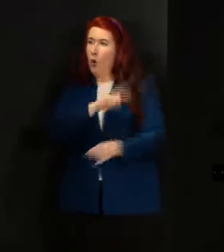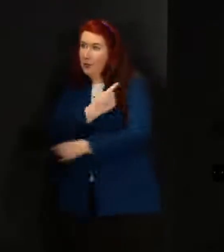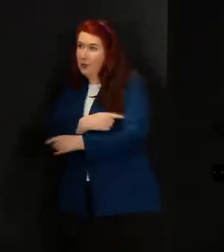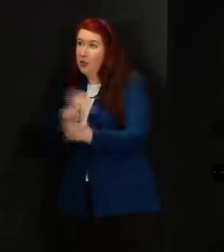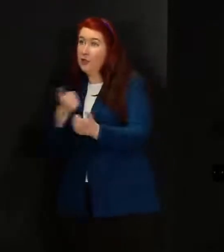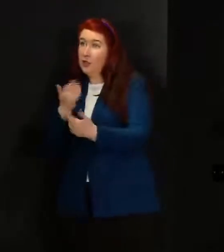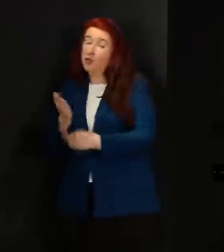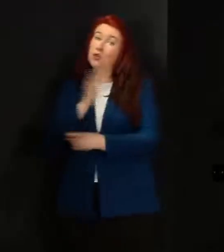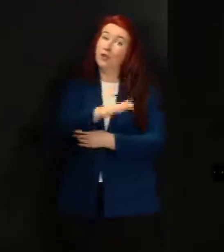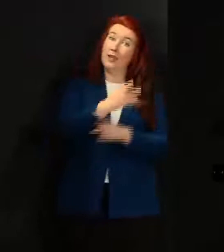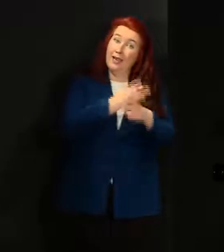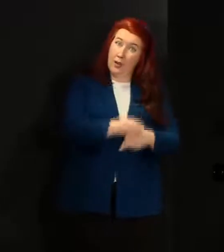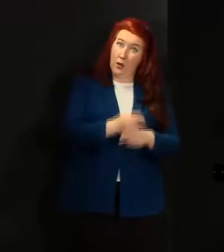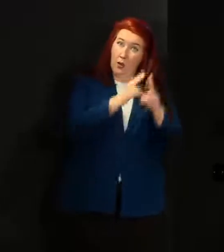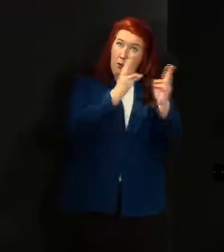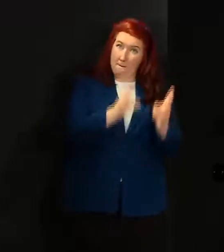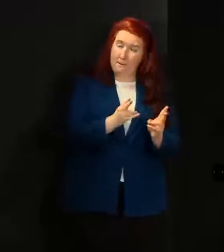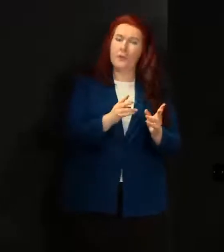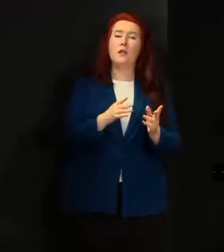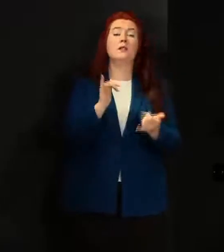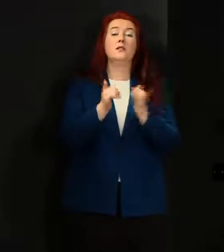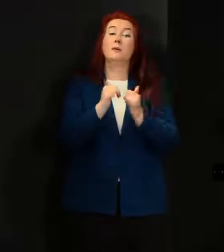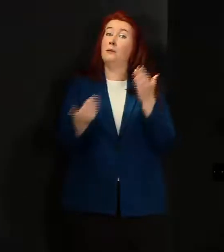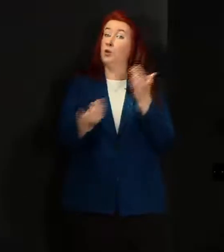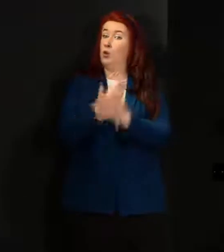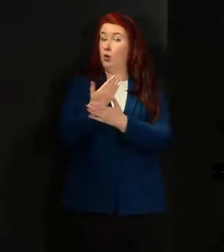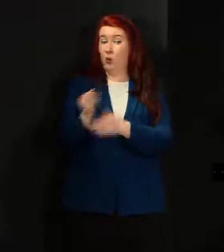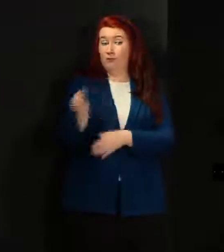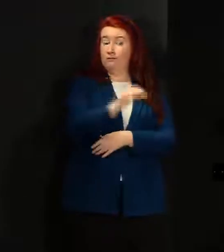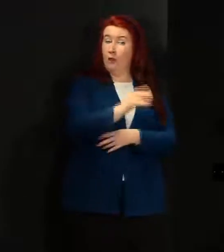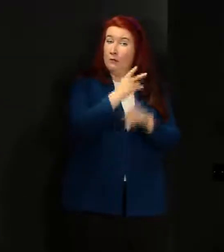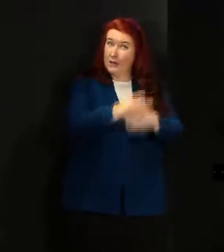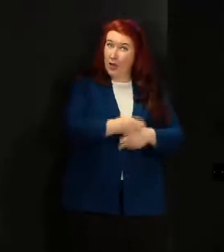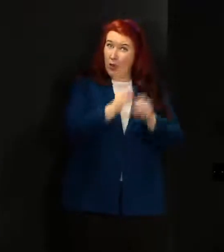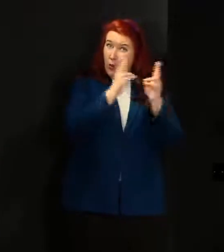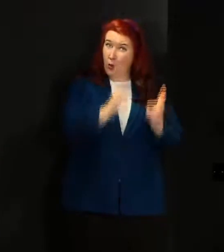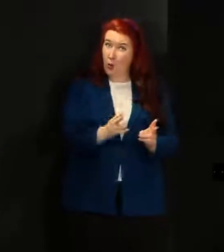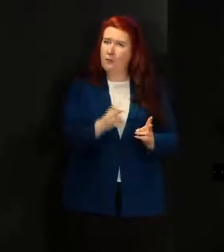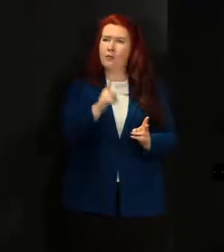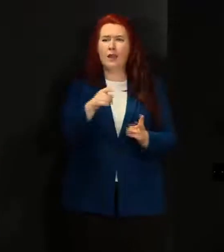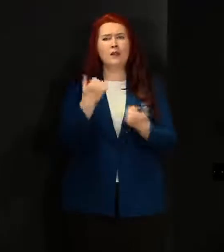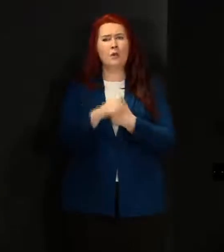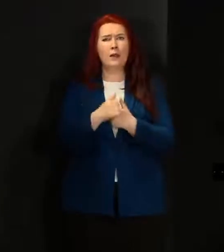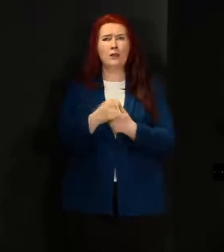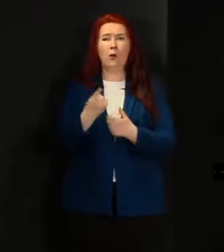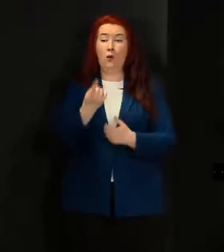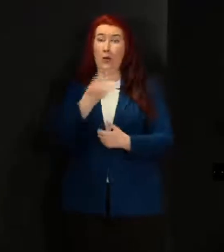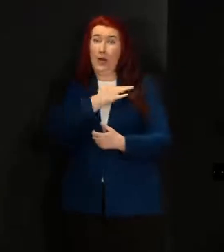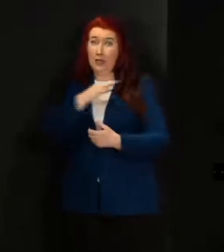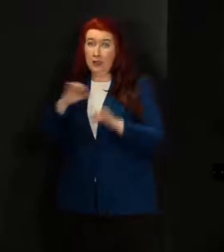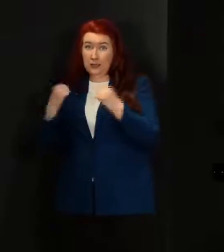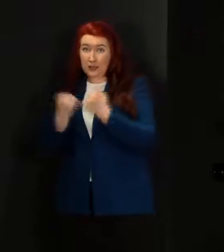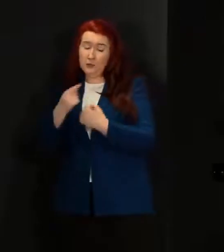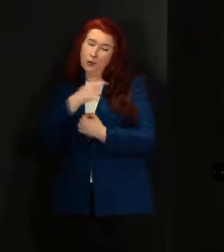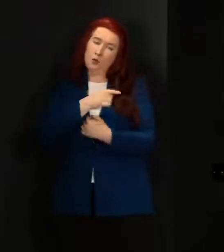newly to a care home perfectly appropriately between the clinical team at one end and the clinical team at the other. Thank you very